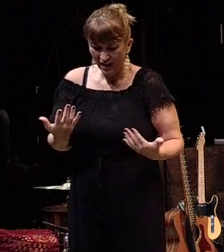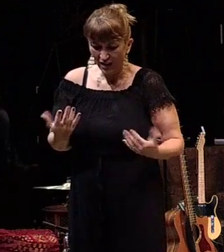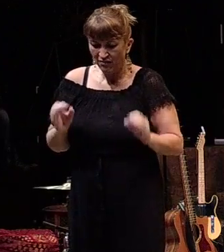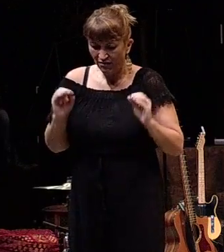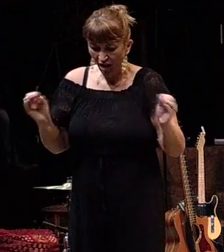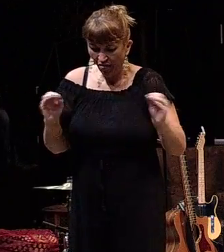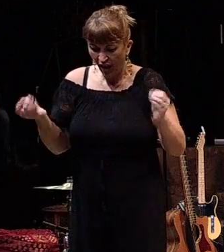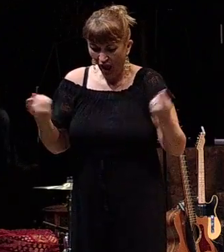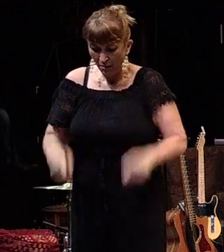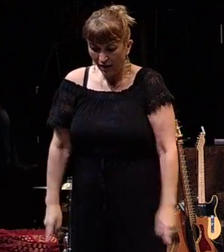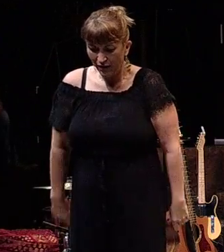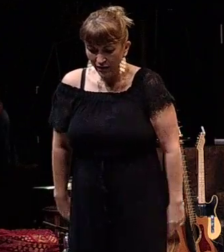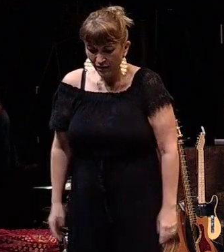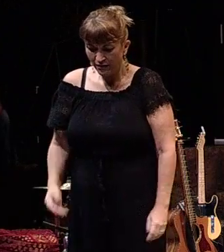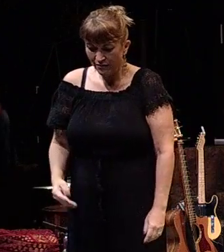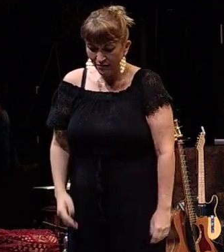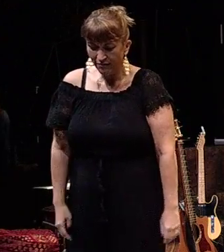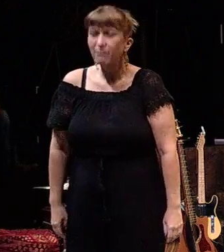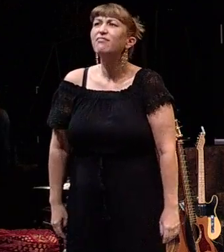nothing happened.